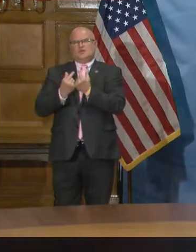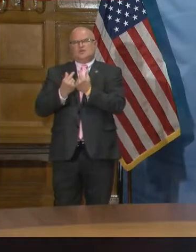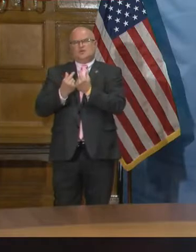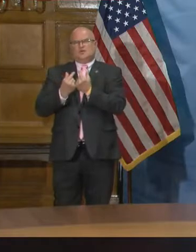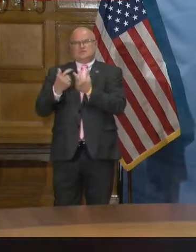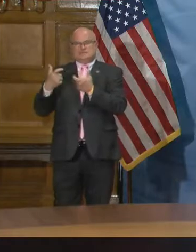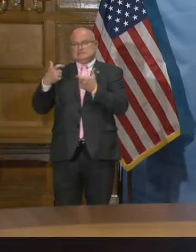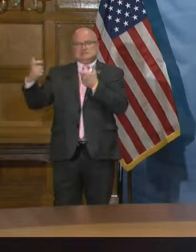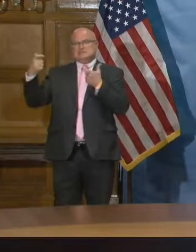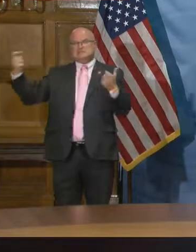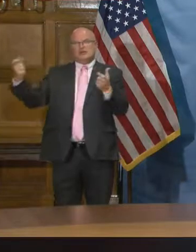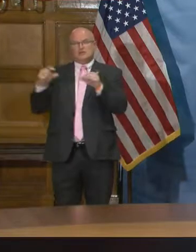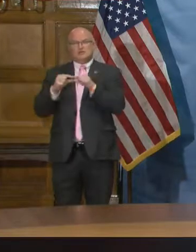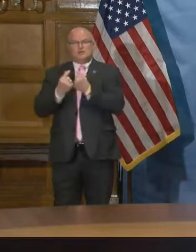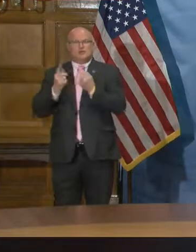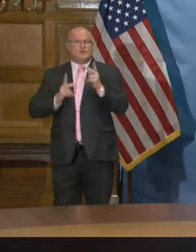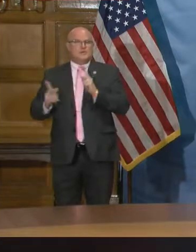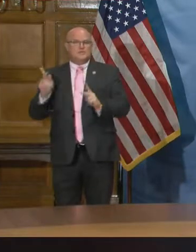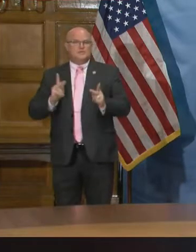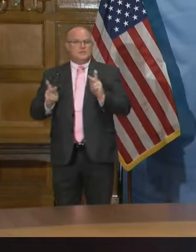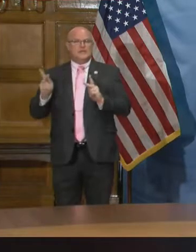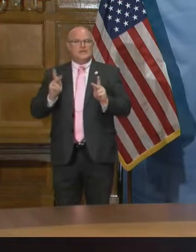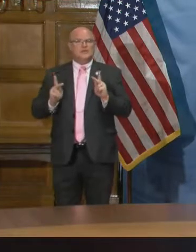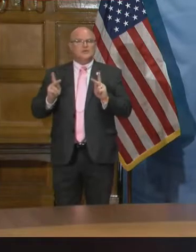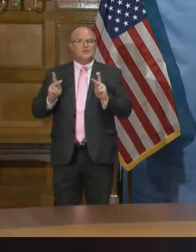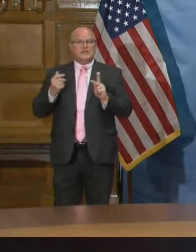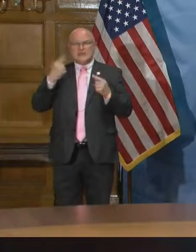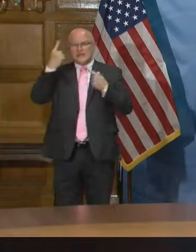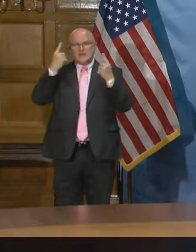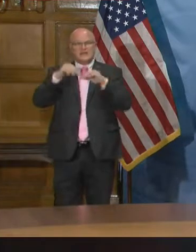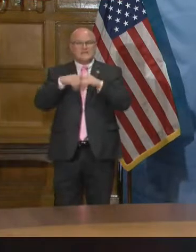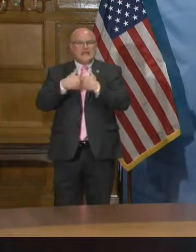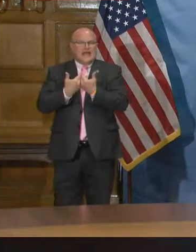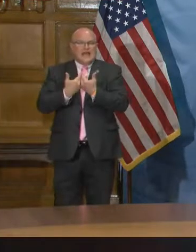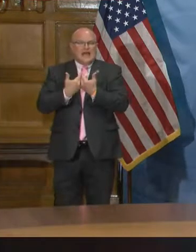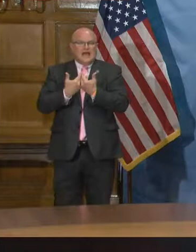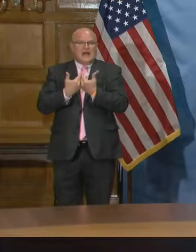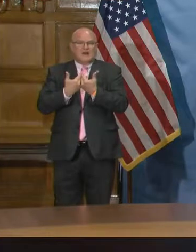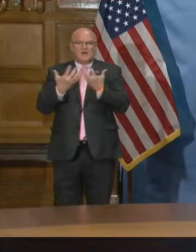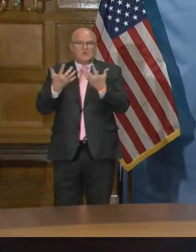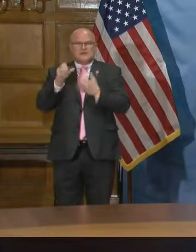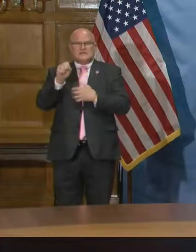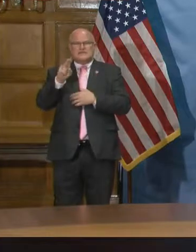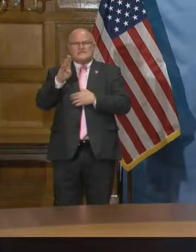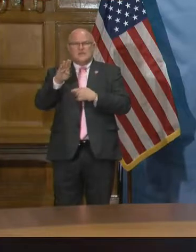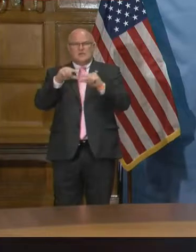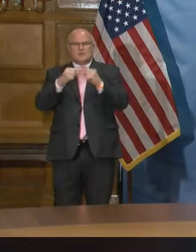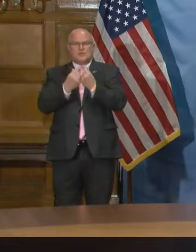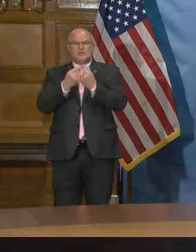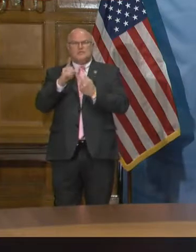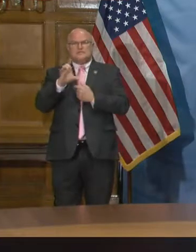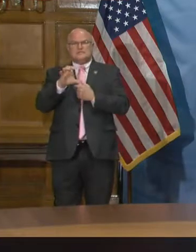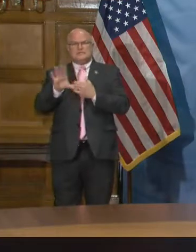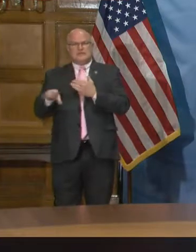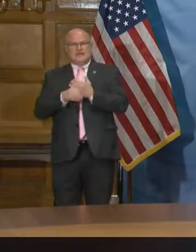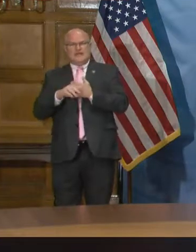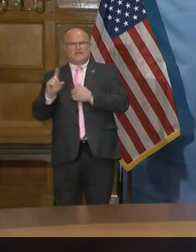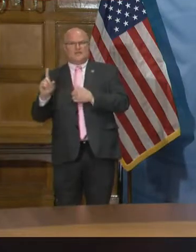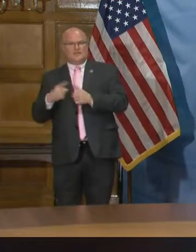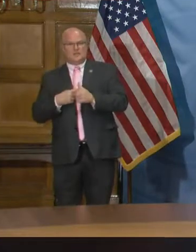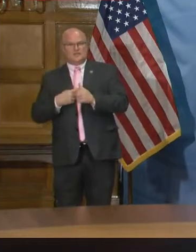an even larger group of people, um, any thoughts on which subgroup within 1C would be added first?